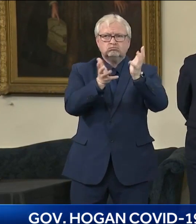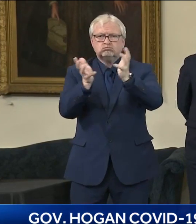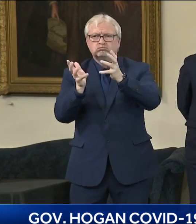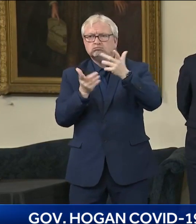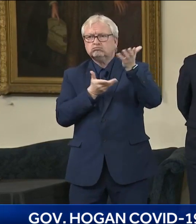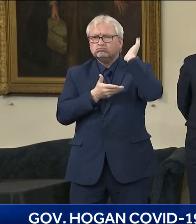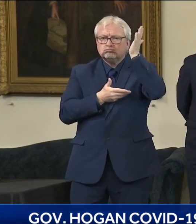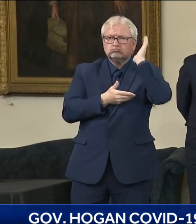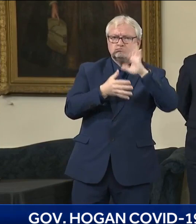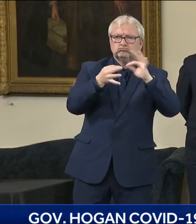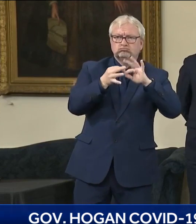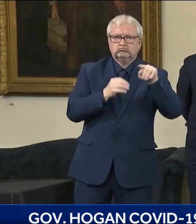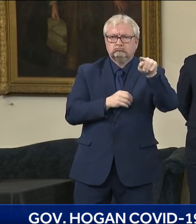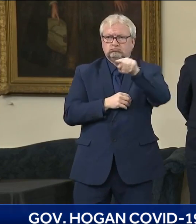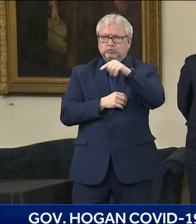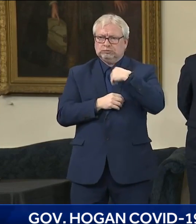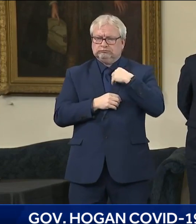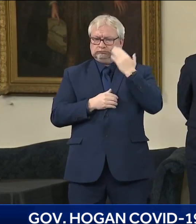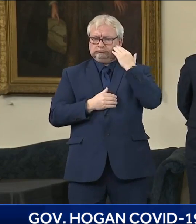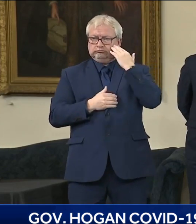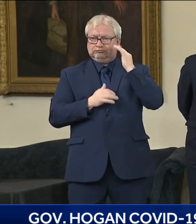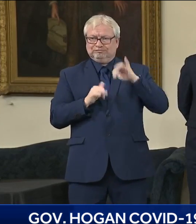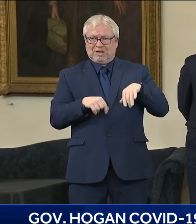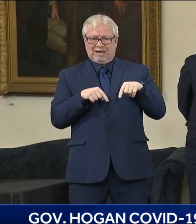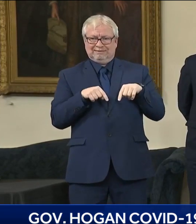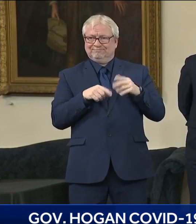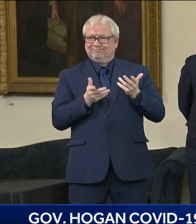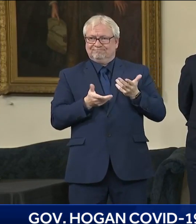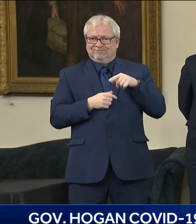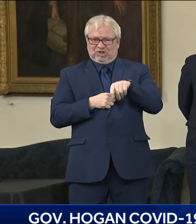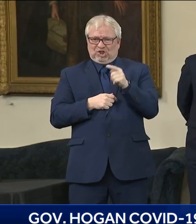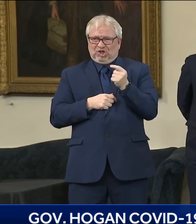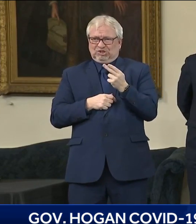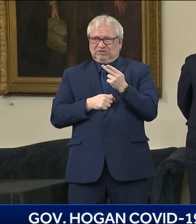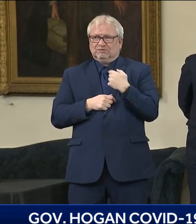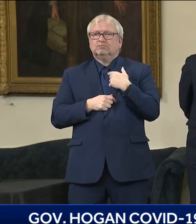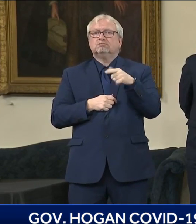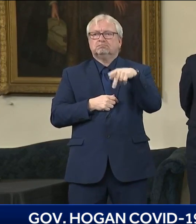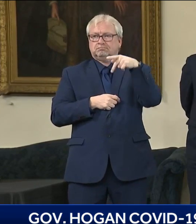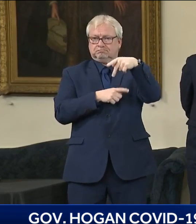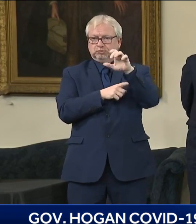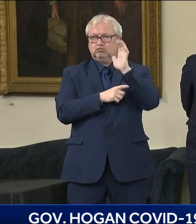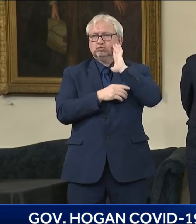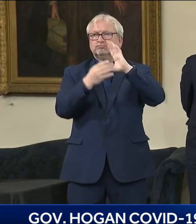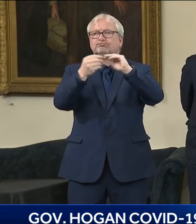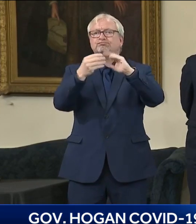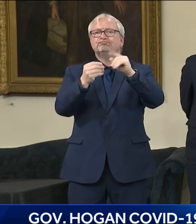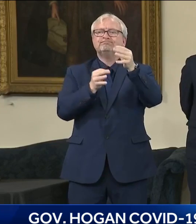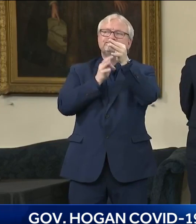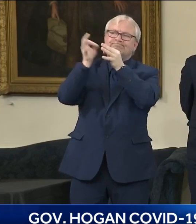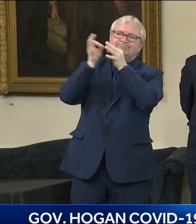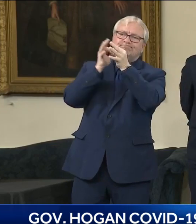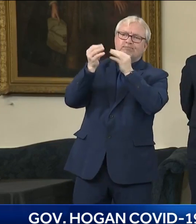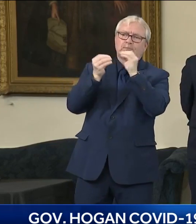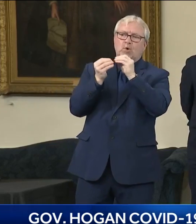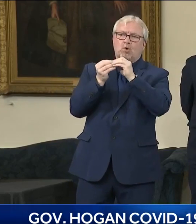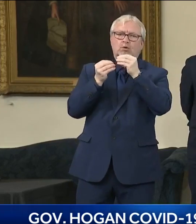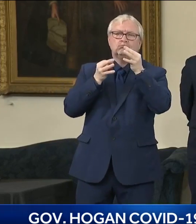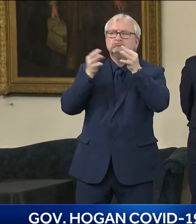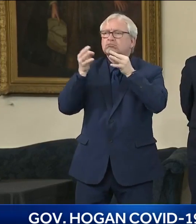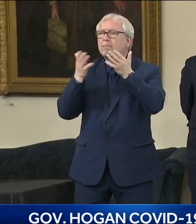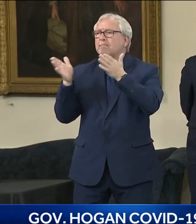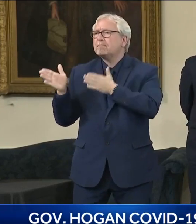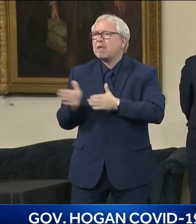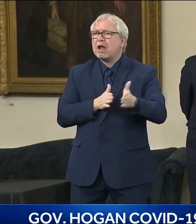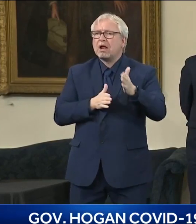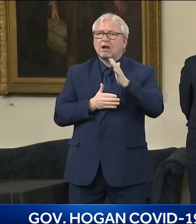Burkhead is going to – we're going to have a press conference where we lay out a very detailed plan, an